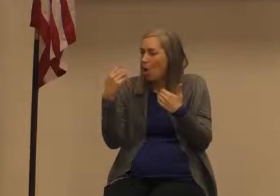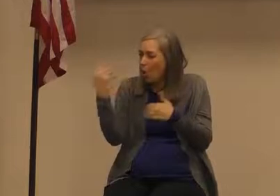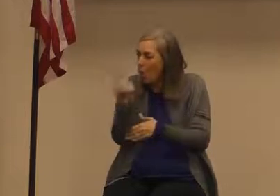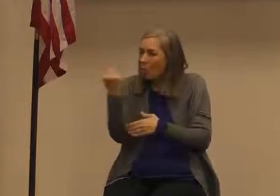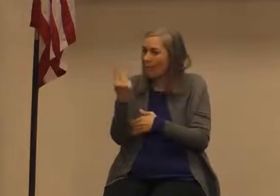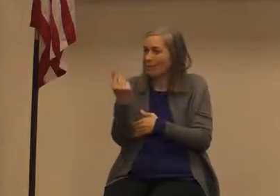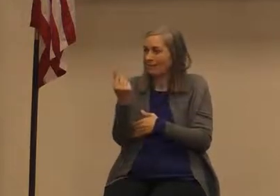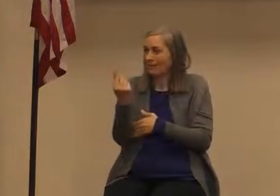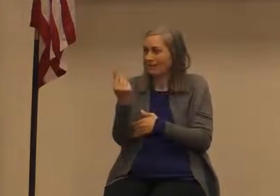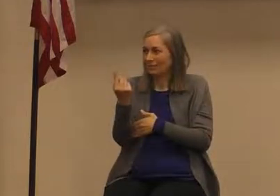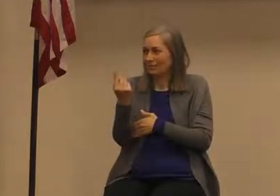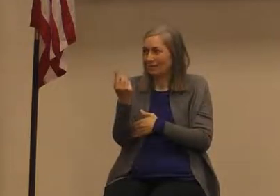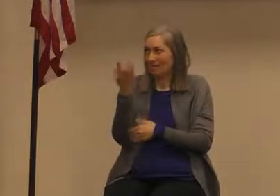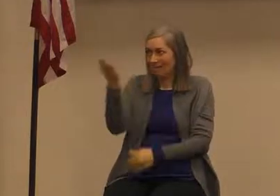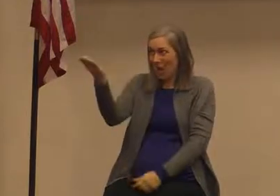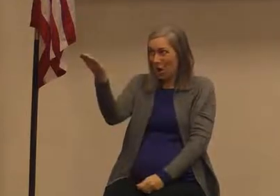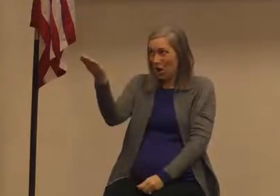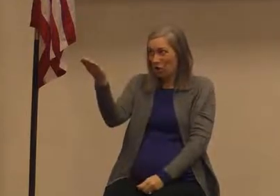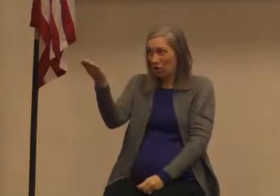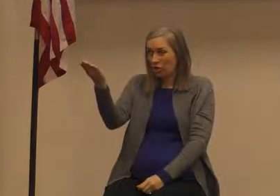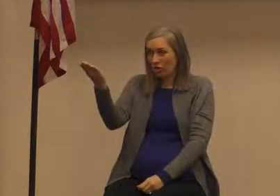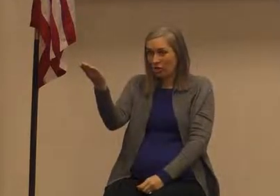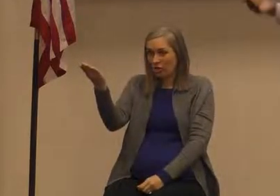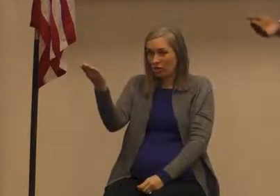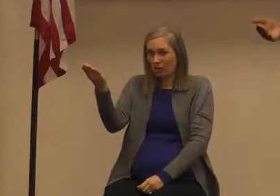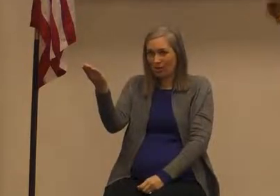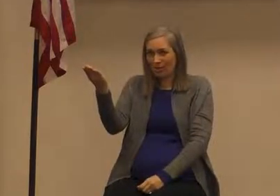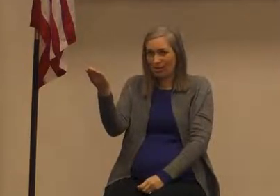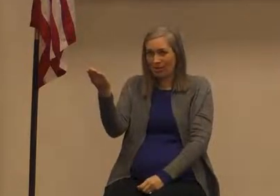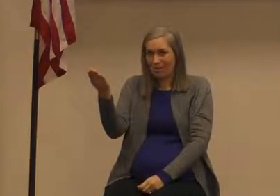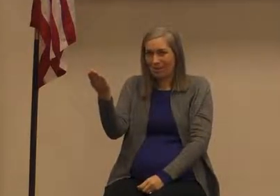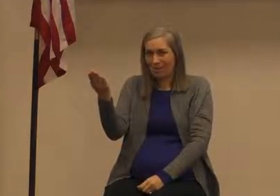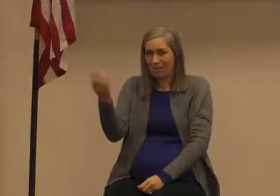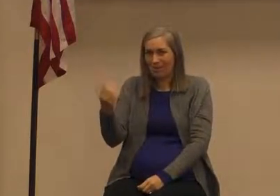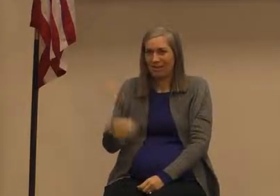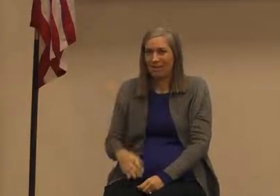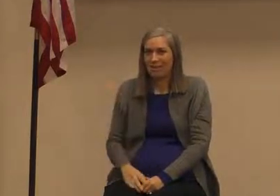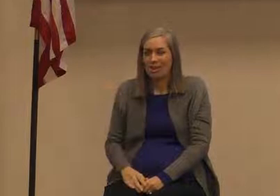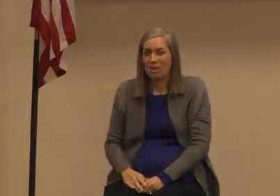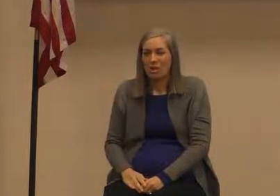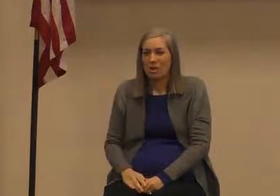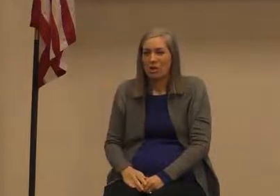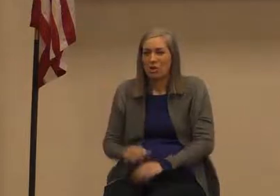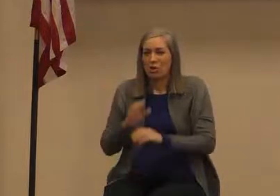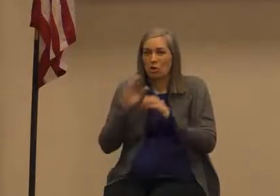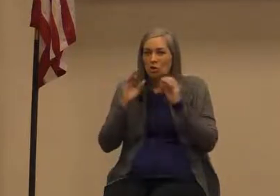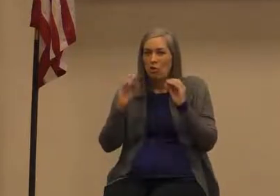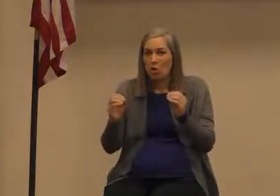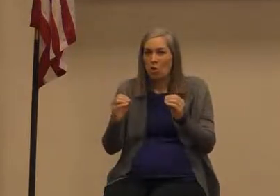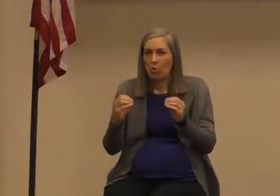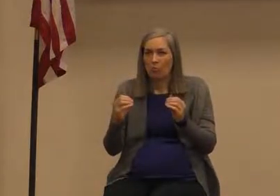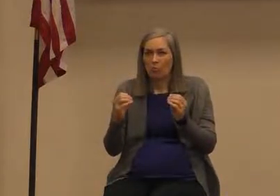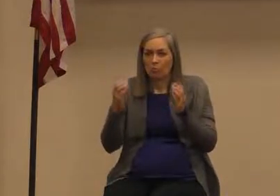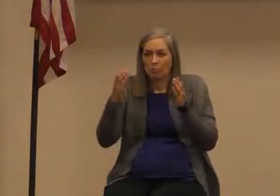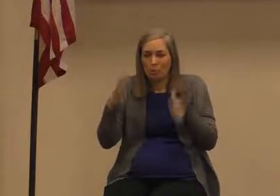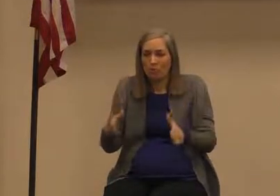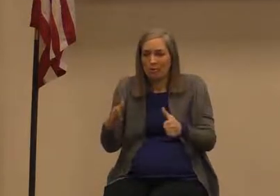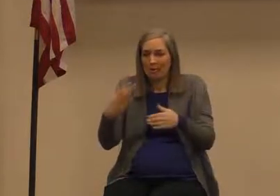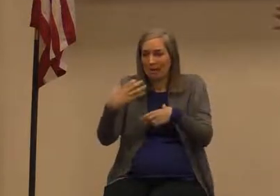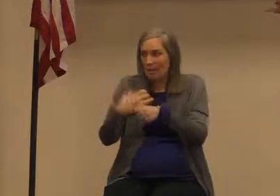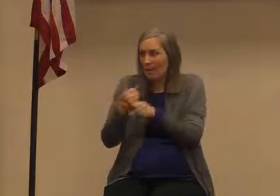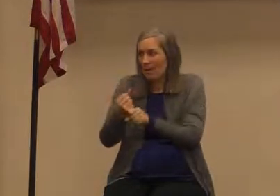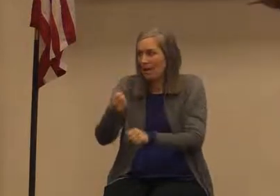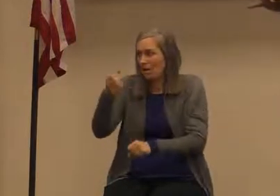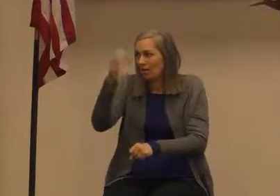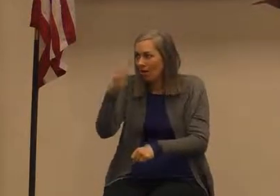existed there was no there was nothing and there was no one that brought him into existence there was nothing that